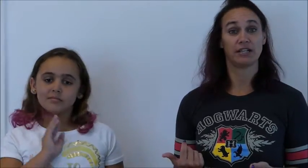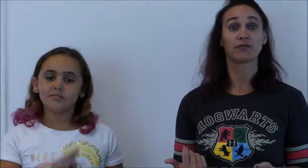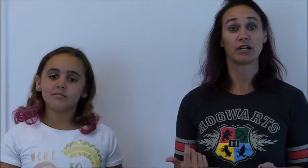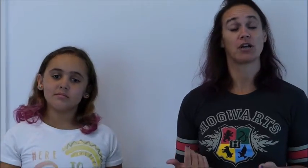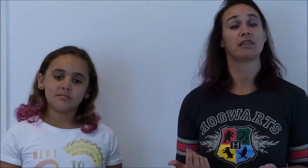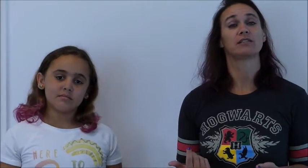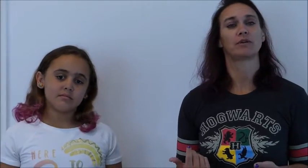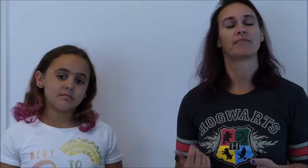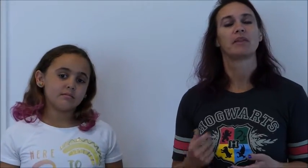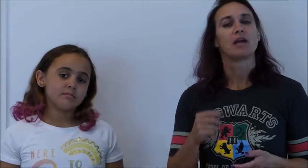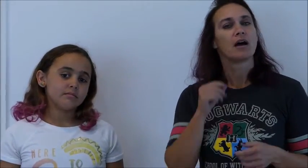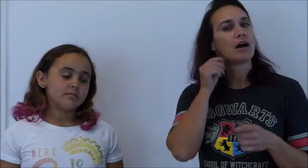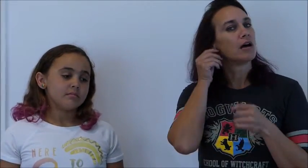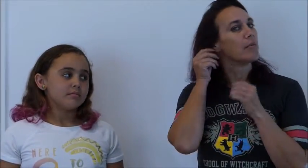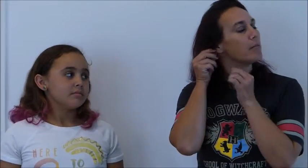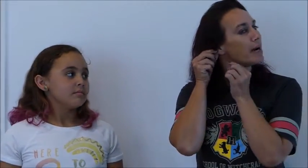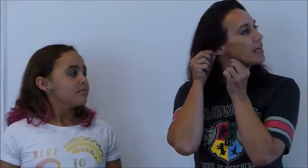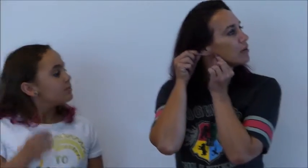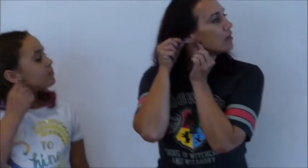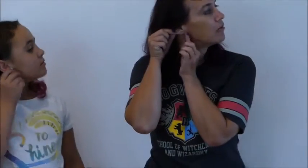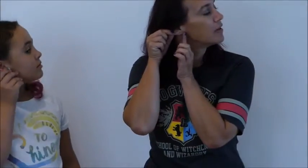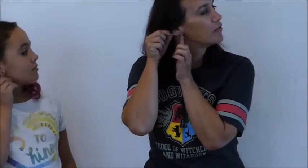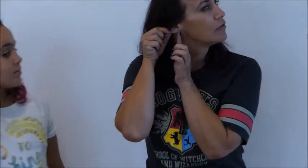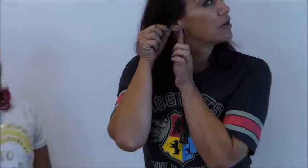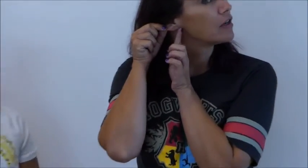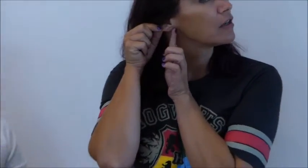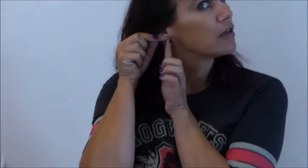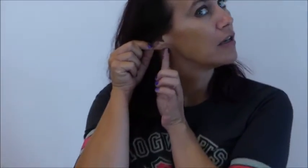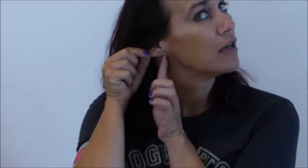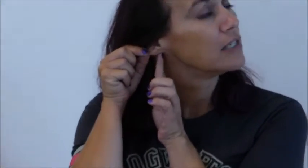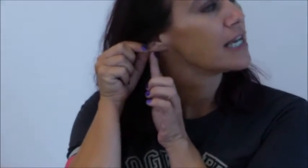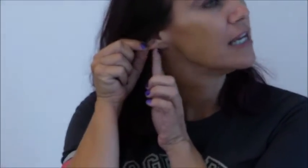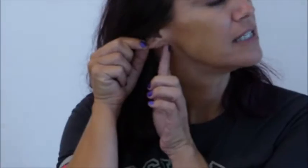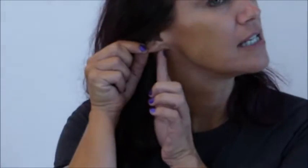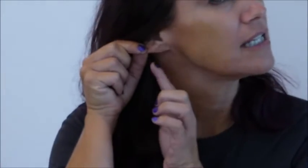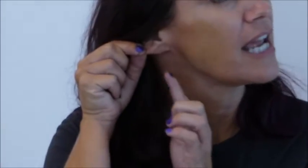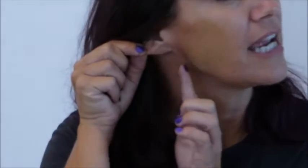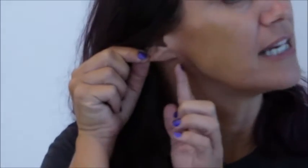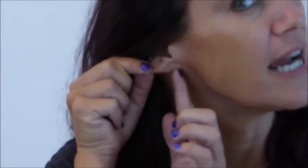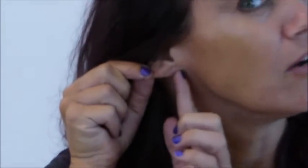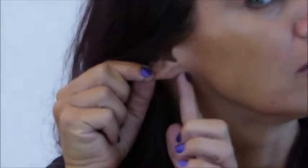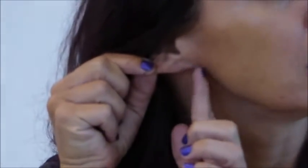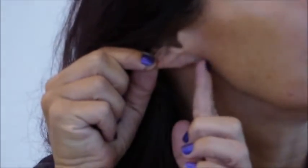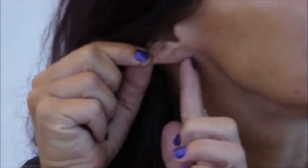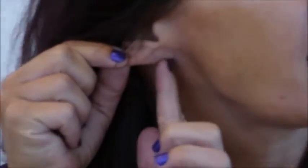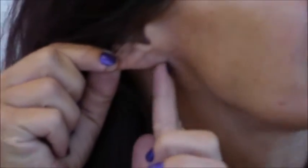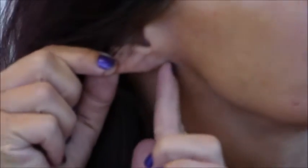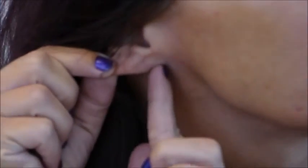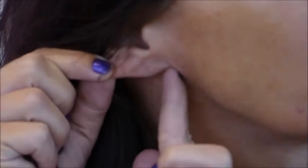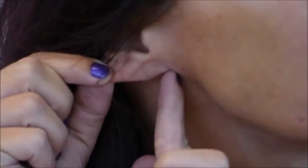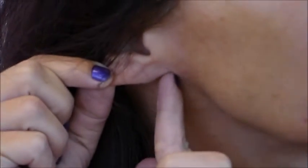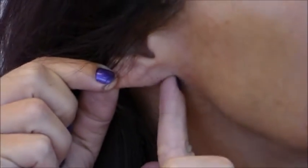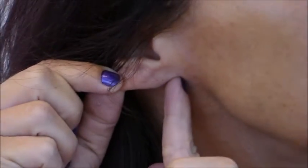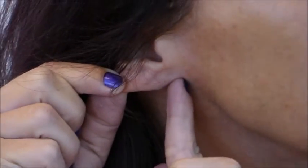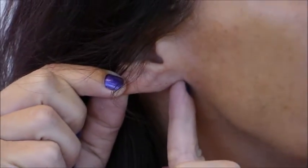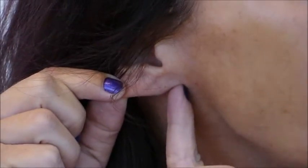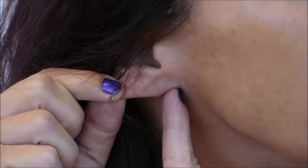different on this one my earlobe if you look it doesn't hang down it attaches right directly to my head